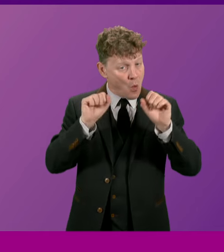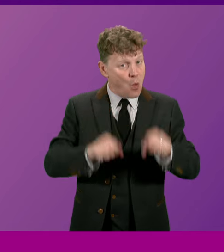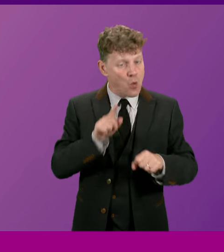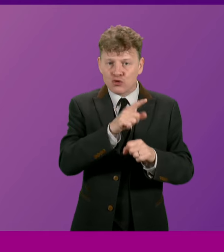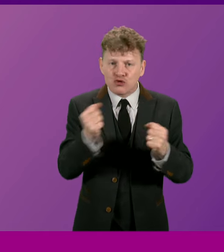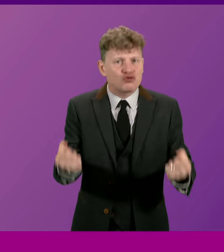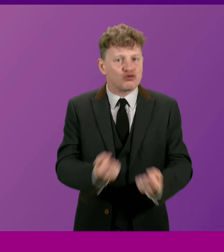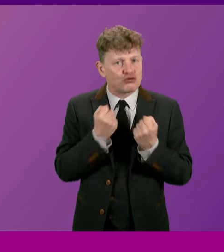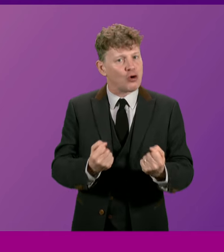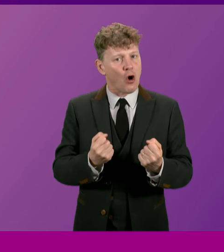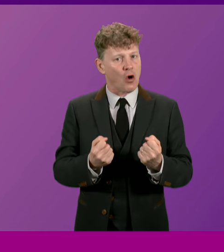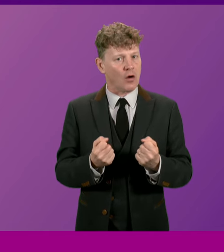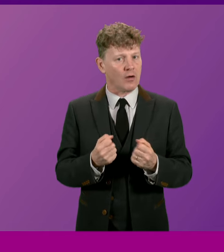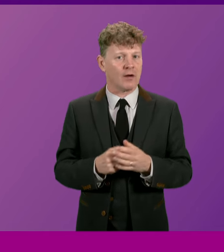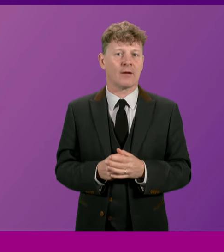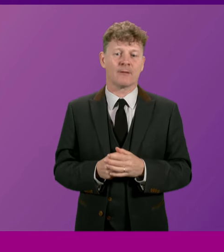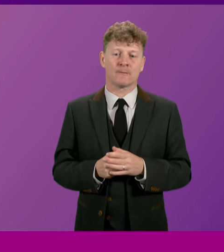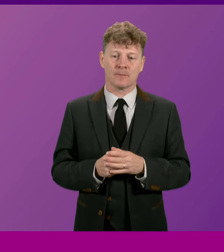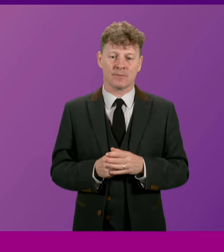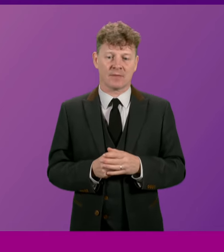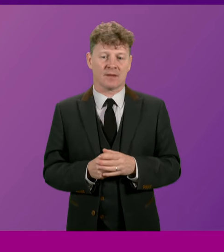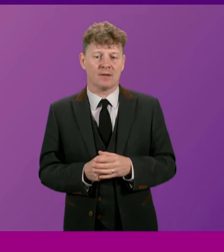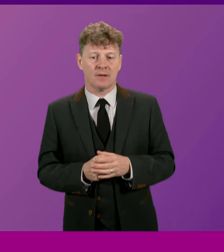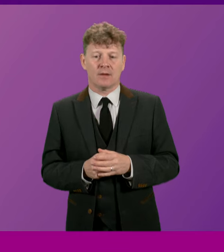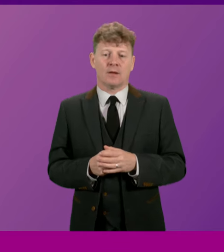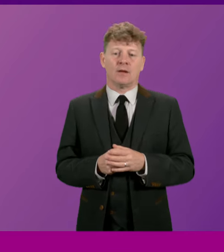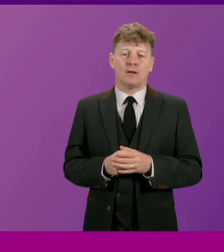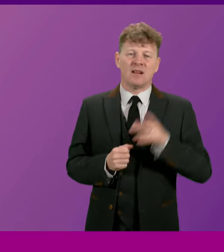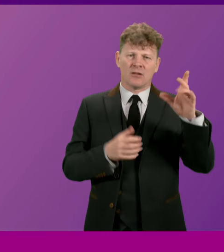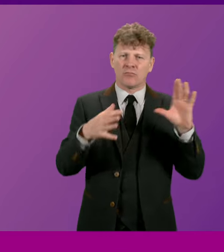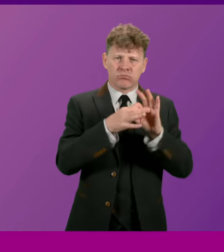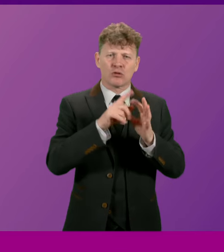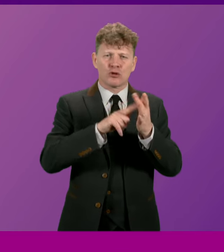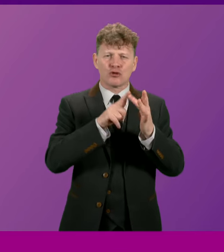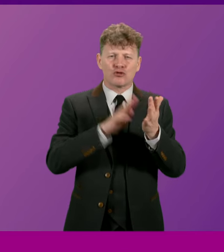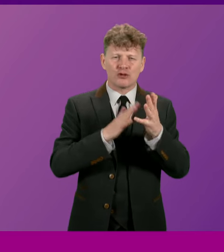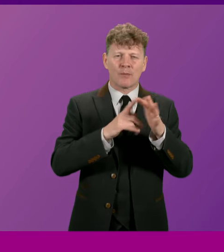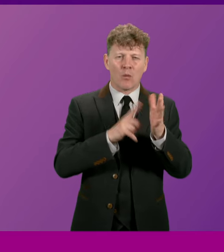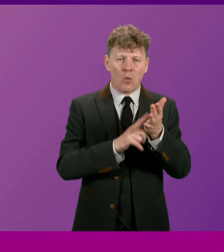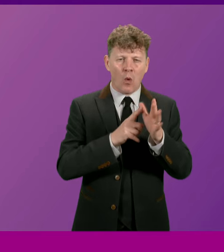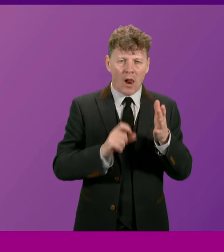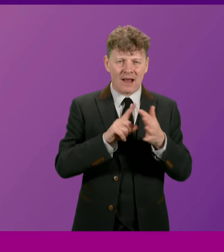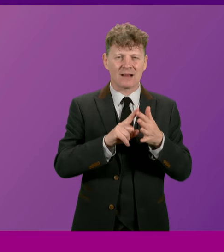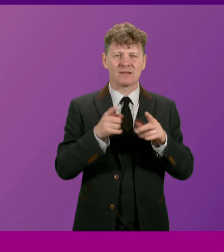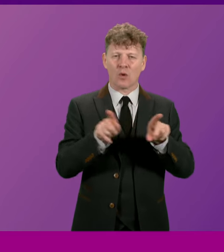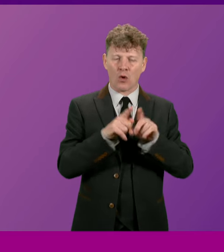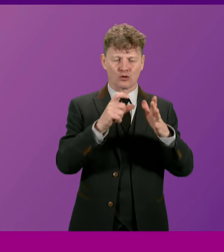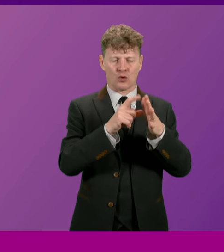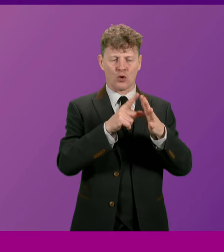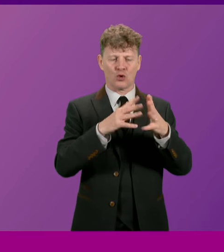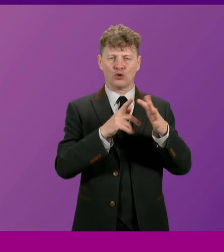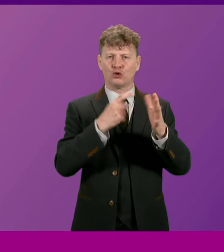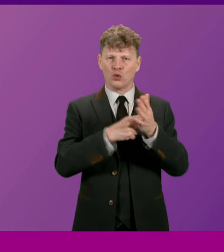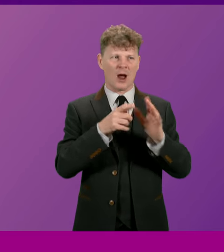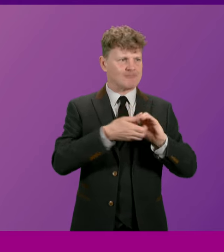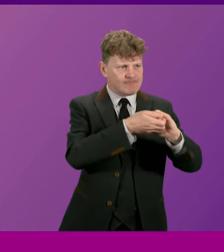strength in any arena. He joined forces with the likes of Jim Wallace and Donald Dewar in the effort to deliver our